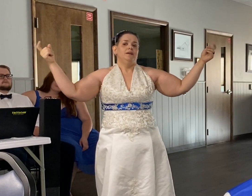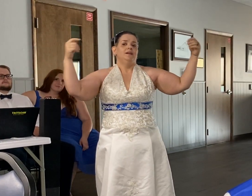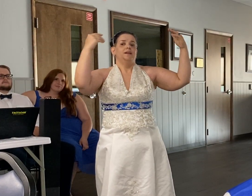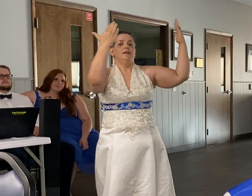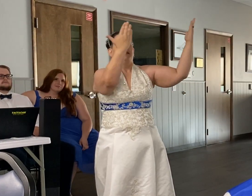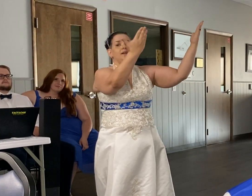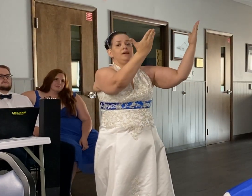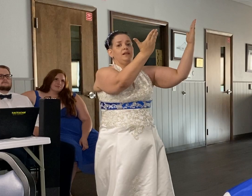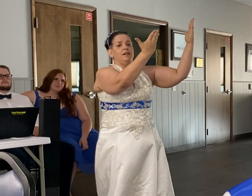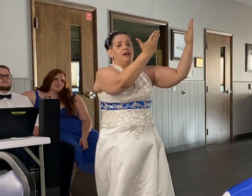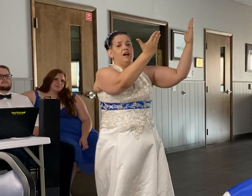Hallelujah